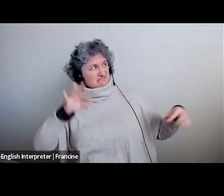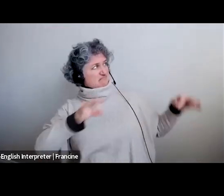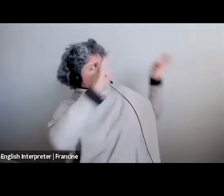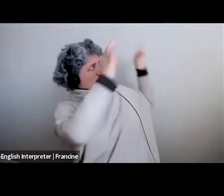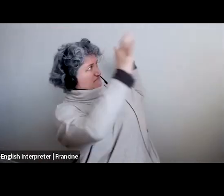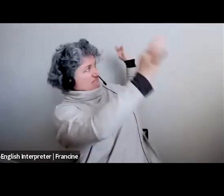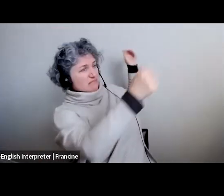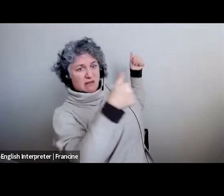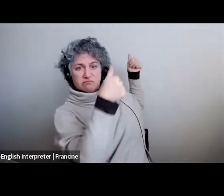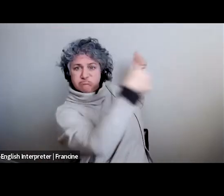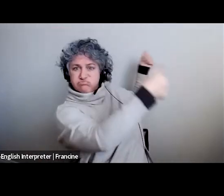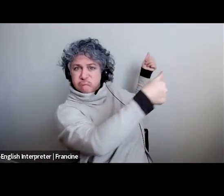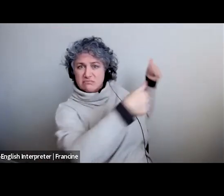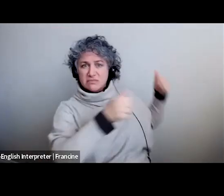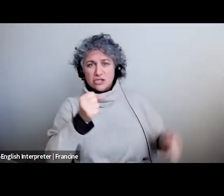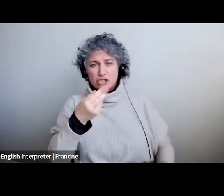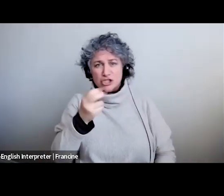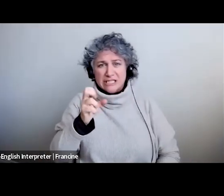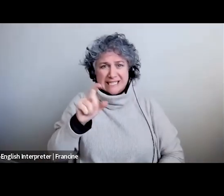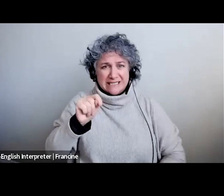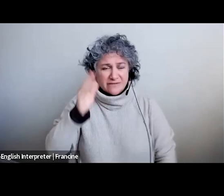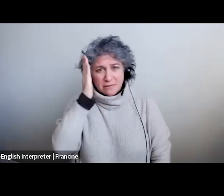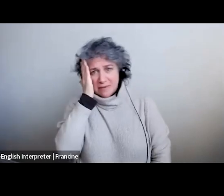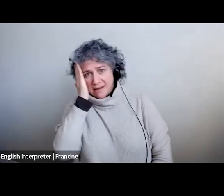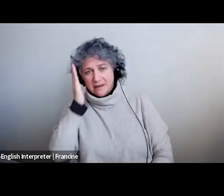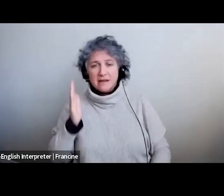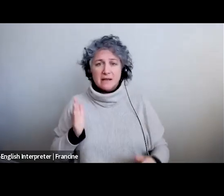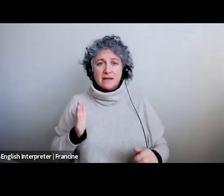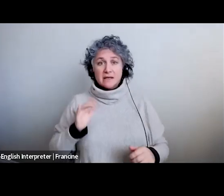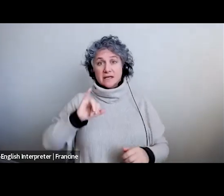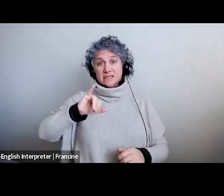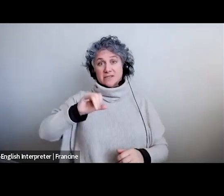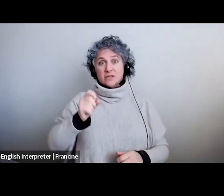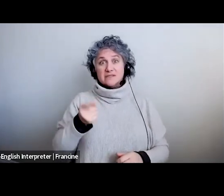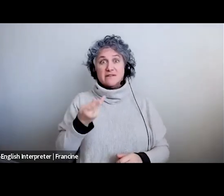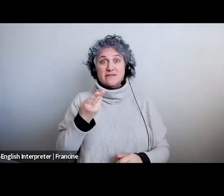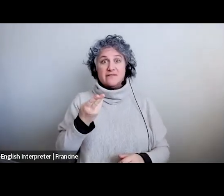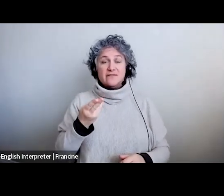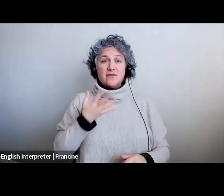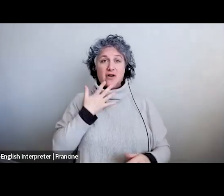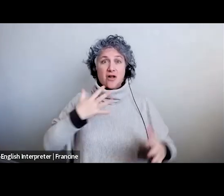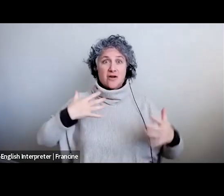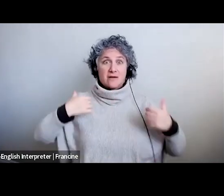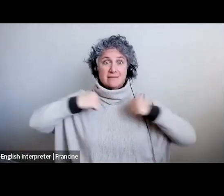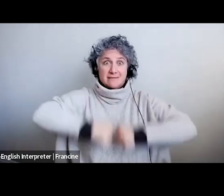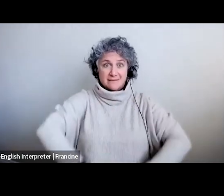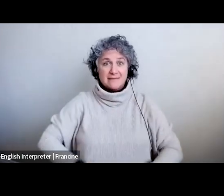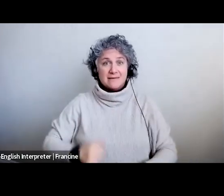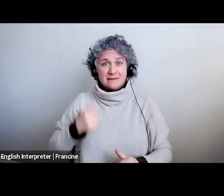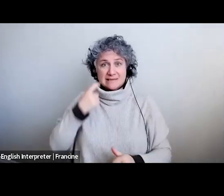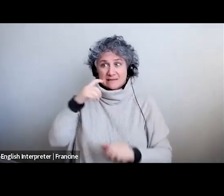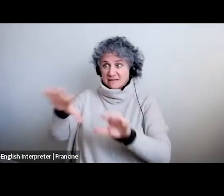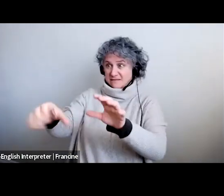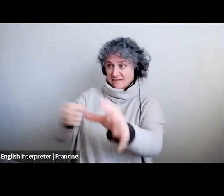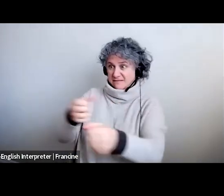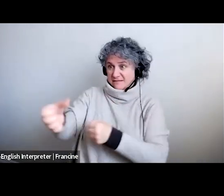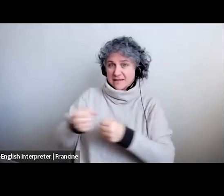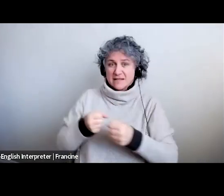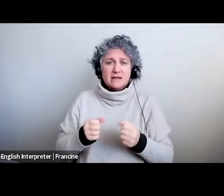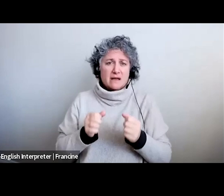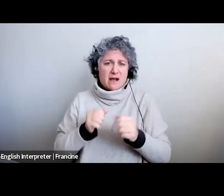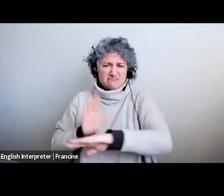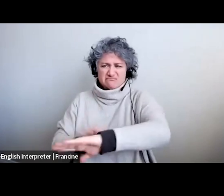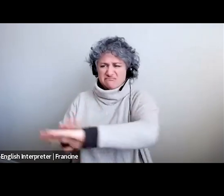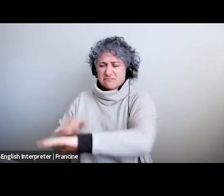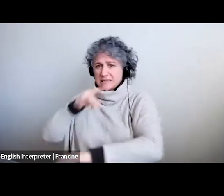a bunch of kids who've auditioned recently you know when i was doing joseph just you know just put up a sheet or try to find a fairly bare wall that you can